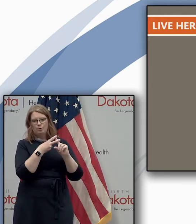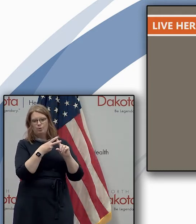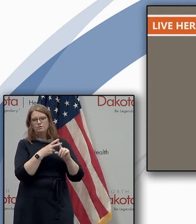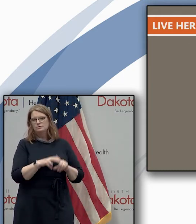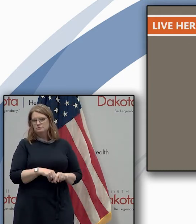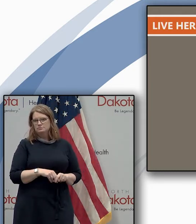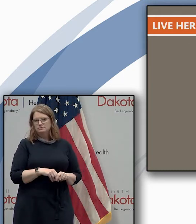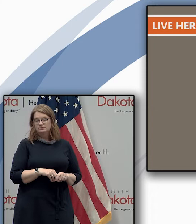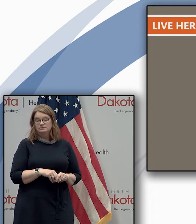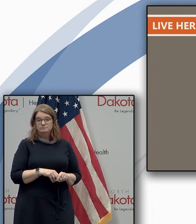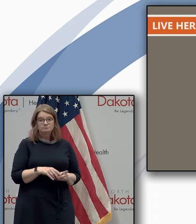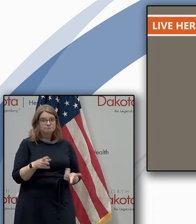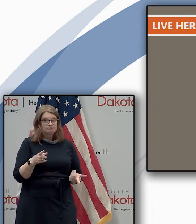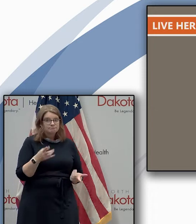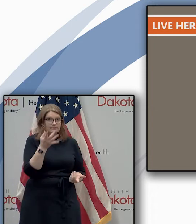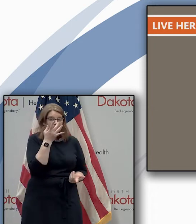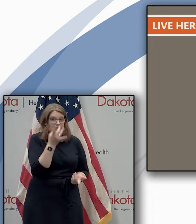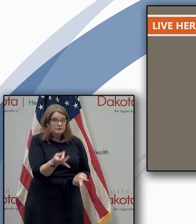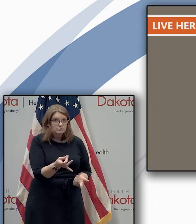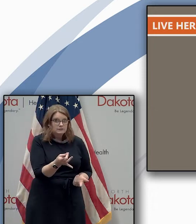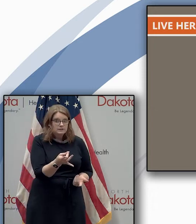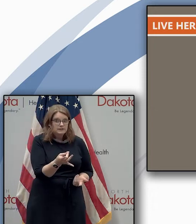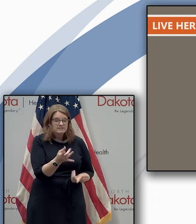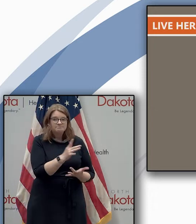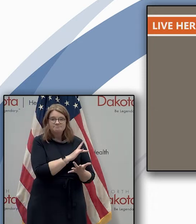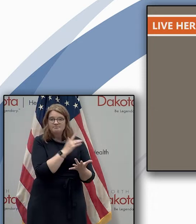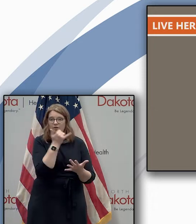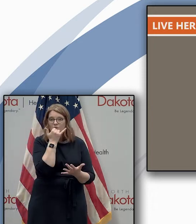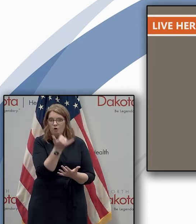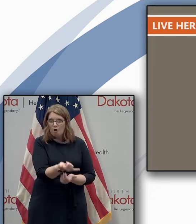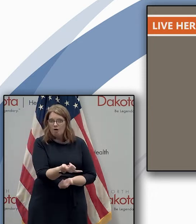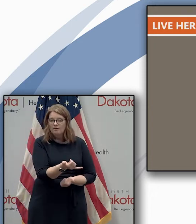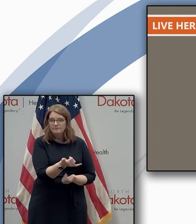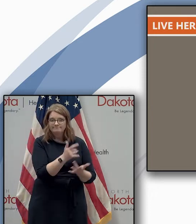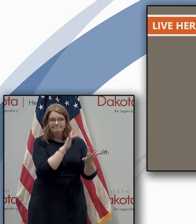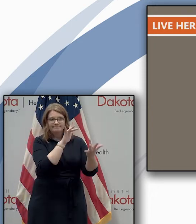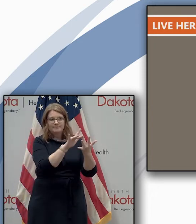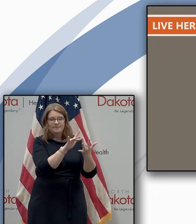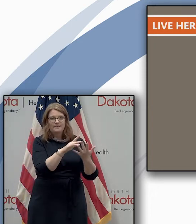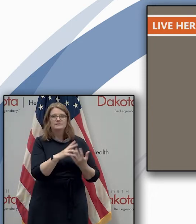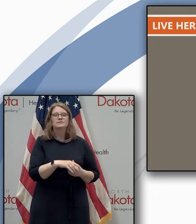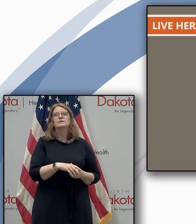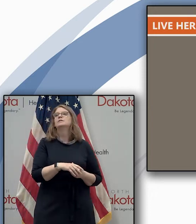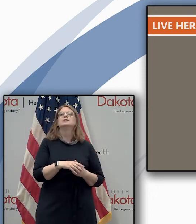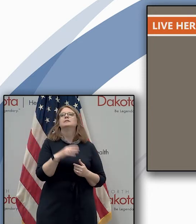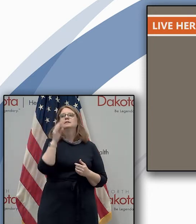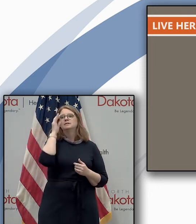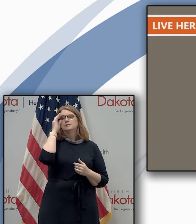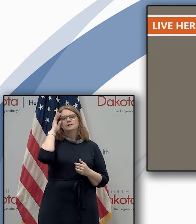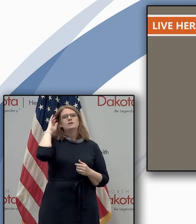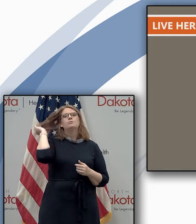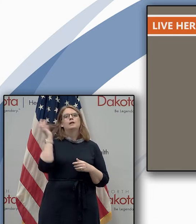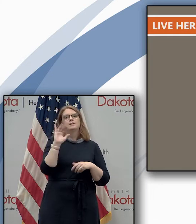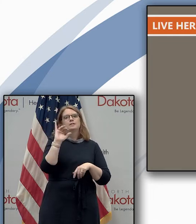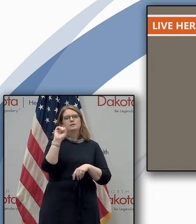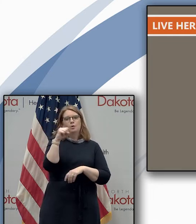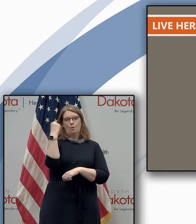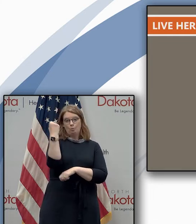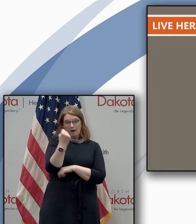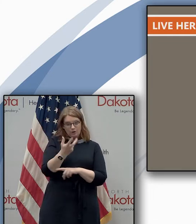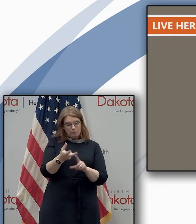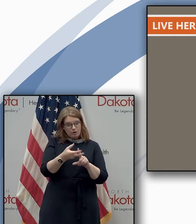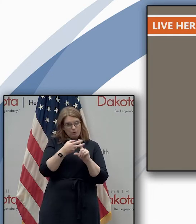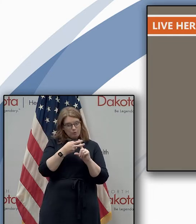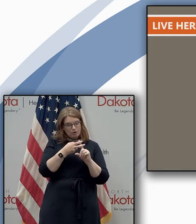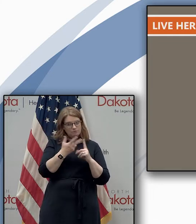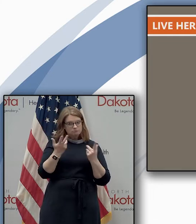and if there's anyone interested please reach out i did the math the other day and even with record recruiting we